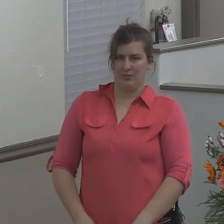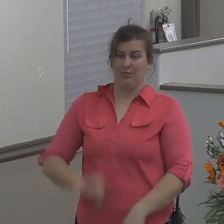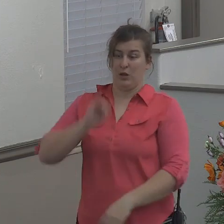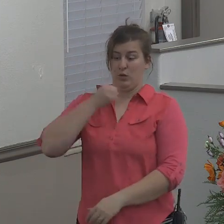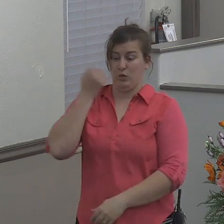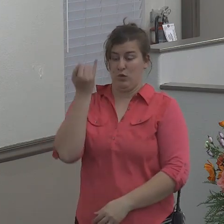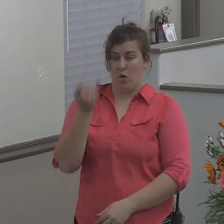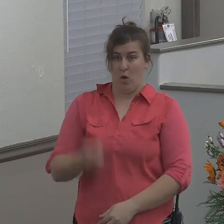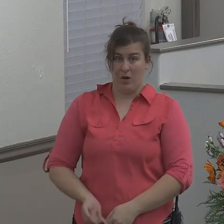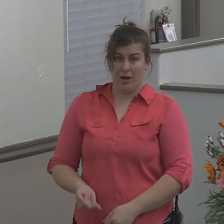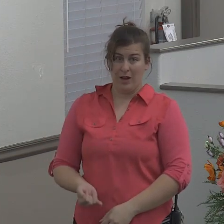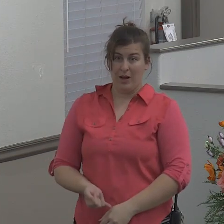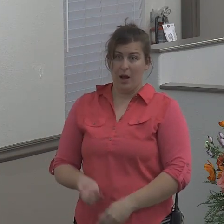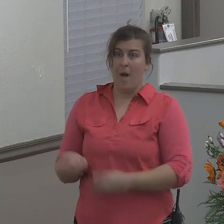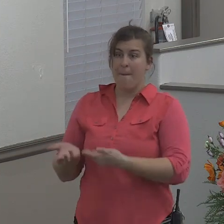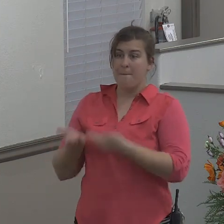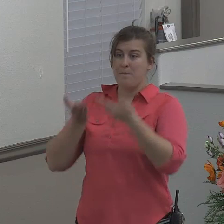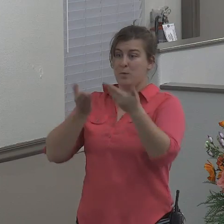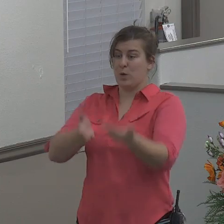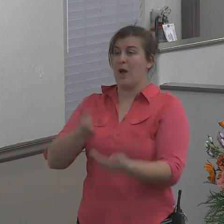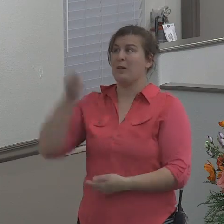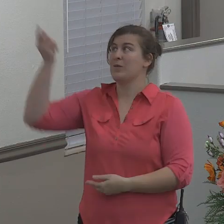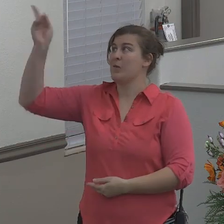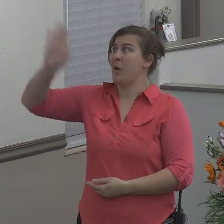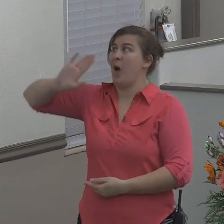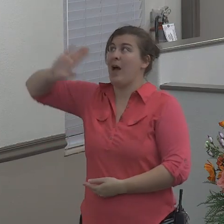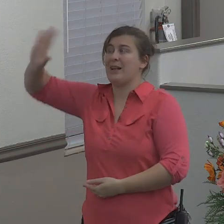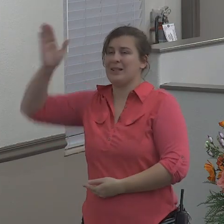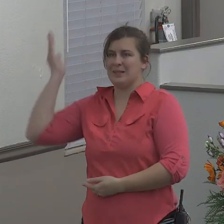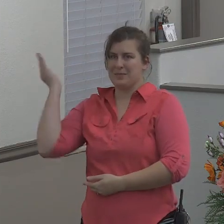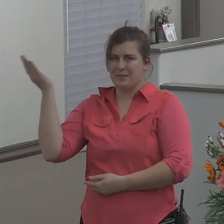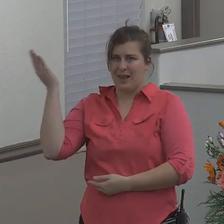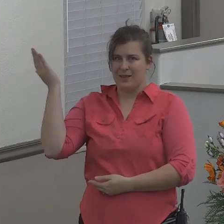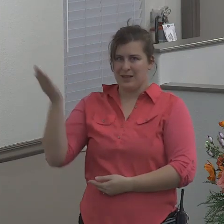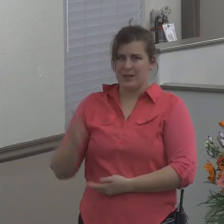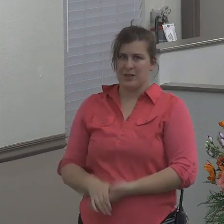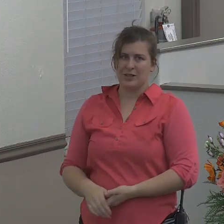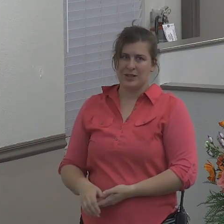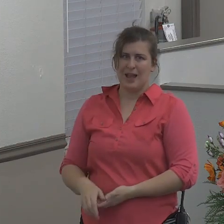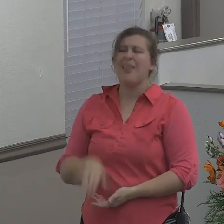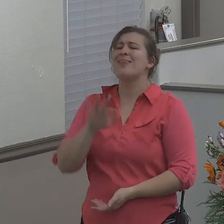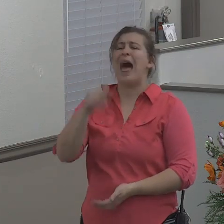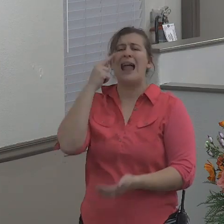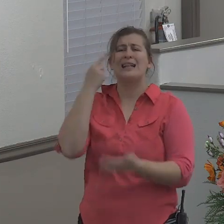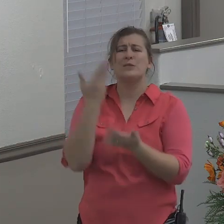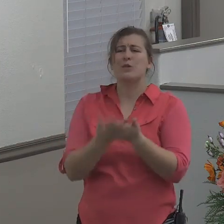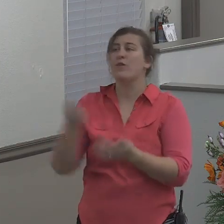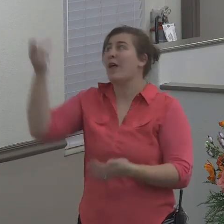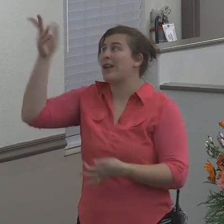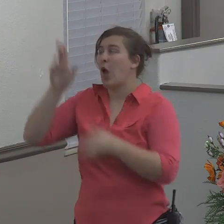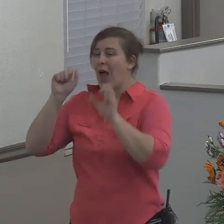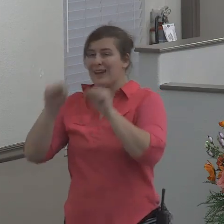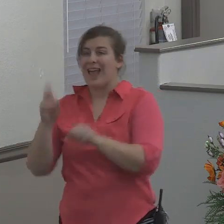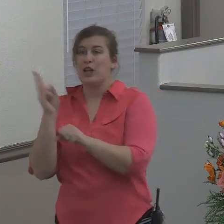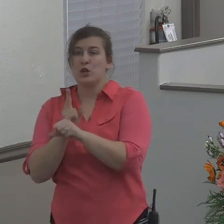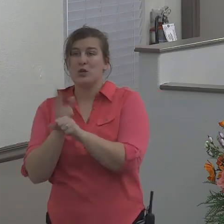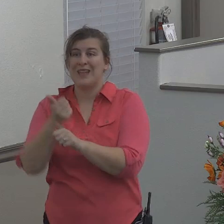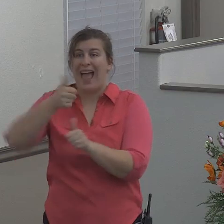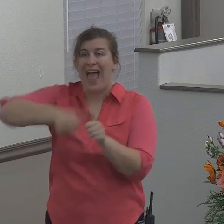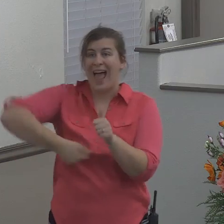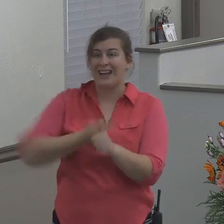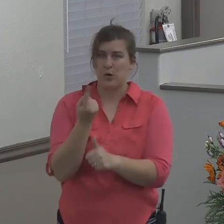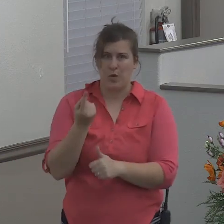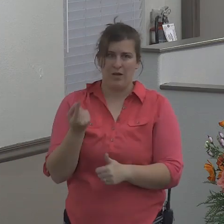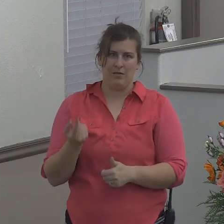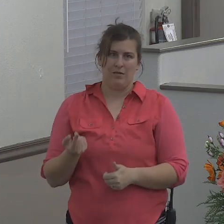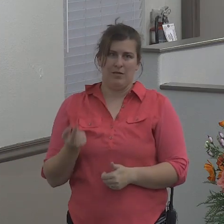brought God's message if that's not proof that God can use anyone I don't